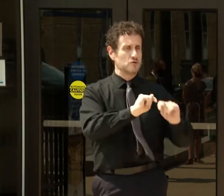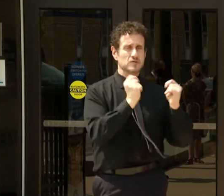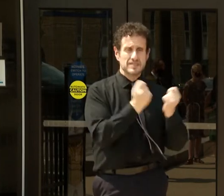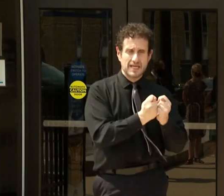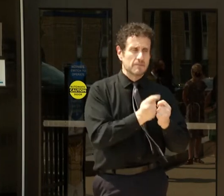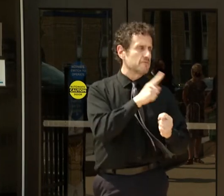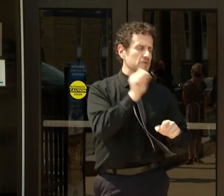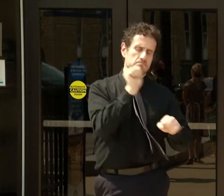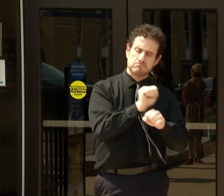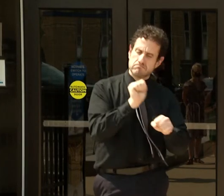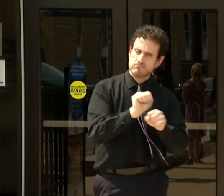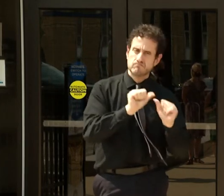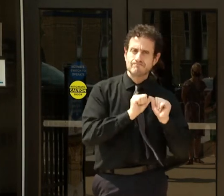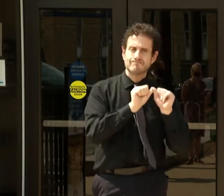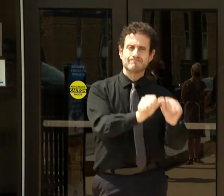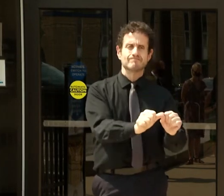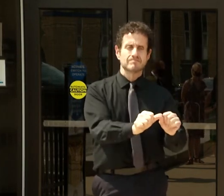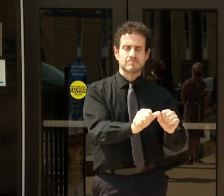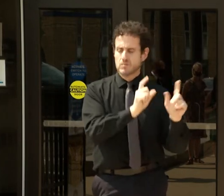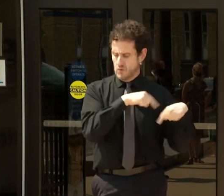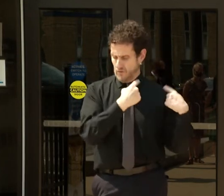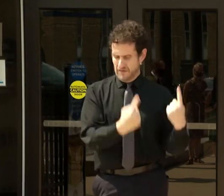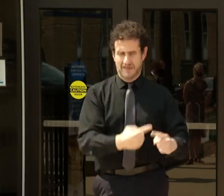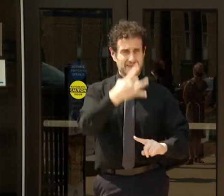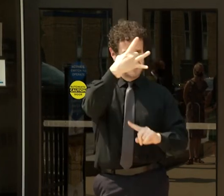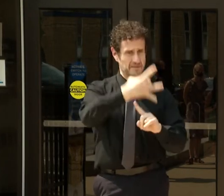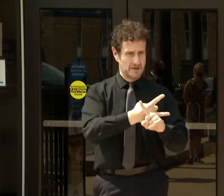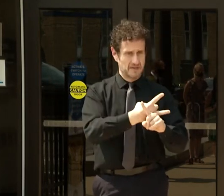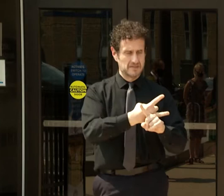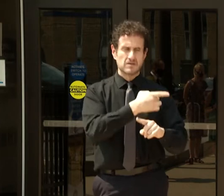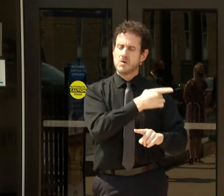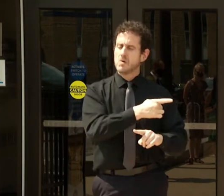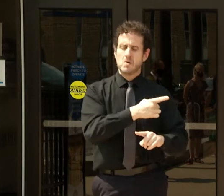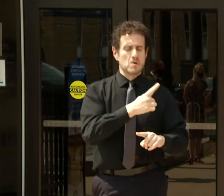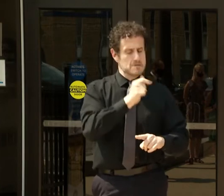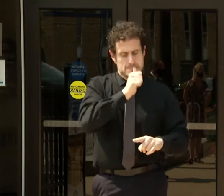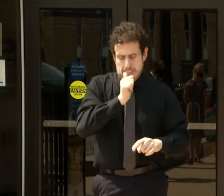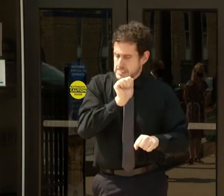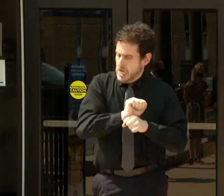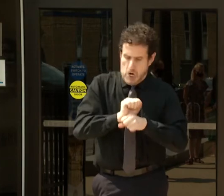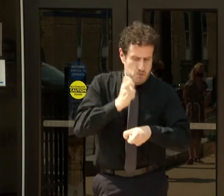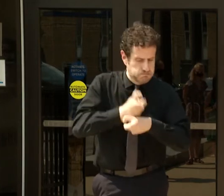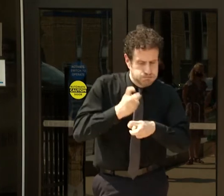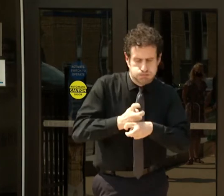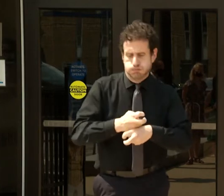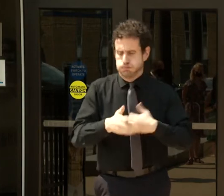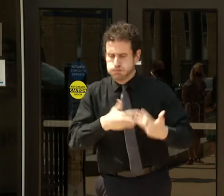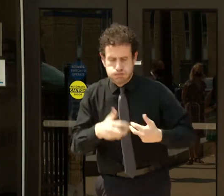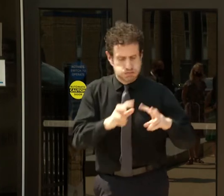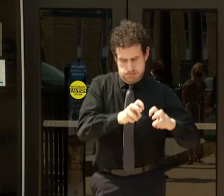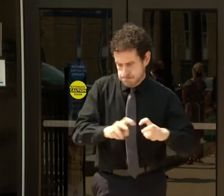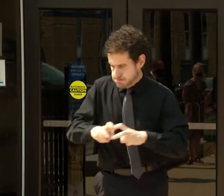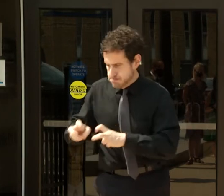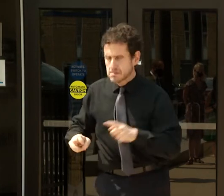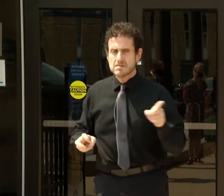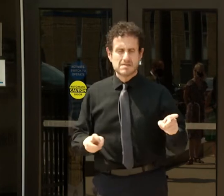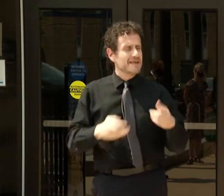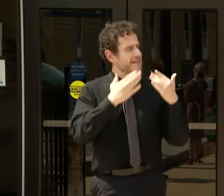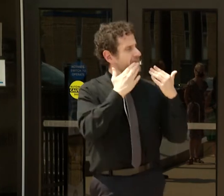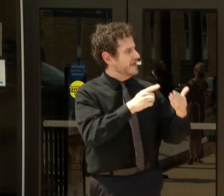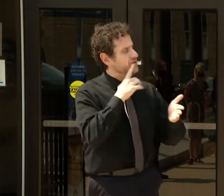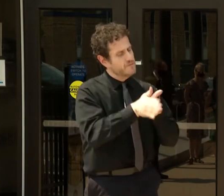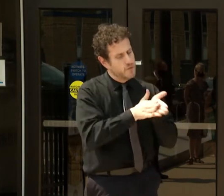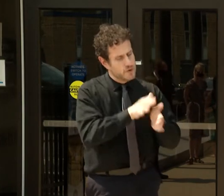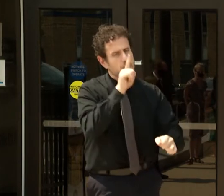their tireless efforts over the last eight months under extraordinary circumstances. Thank you for your dedication and